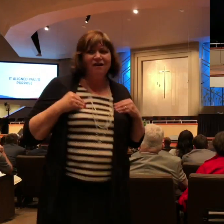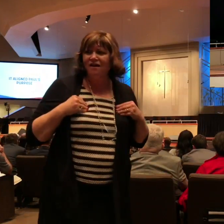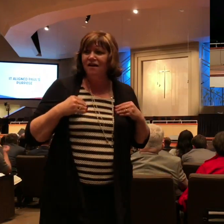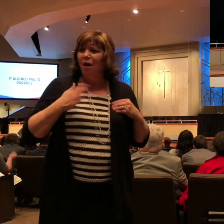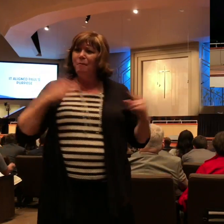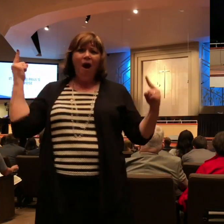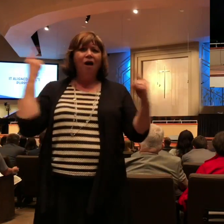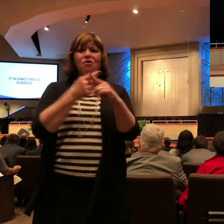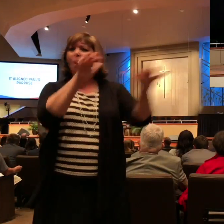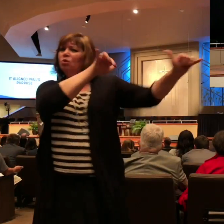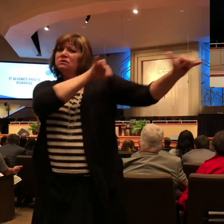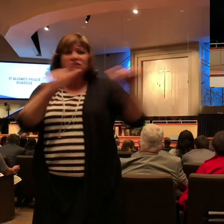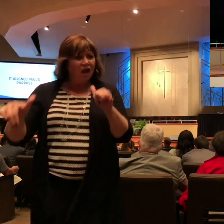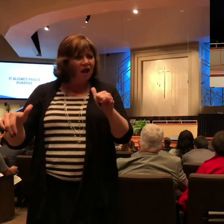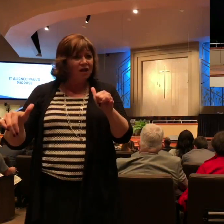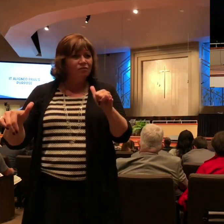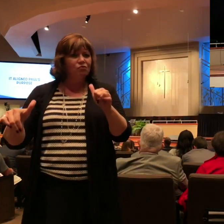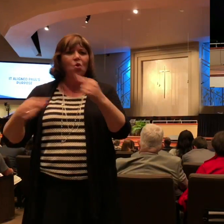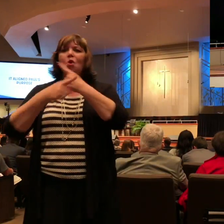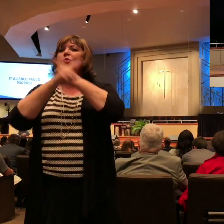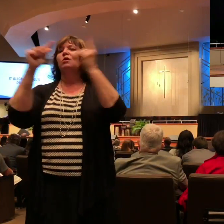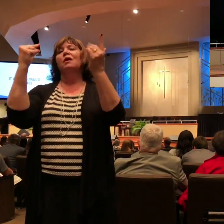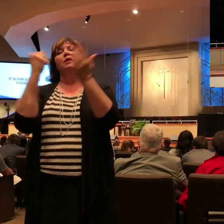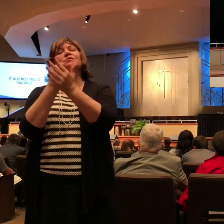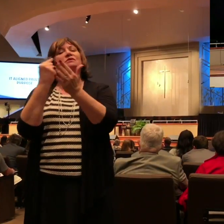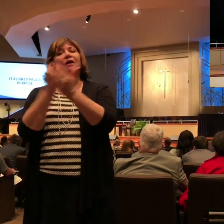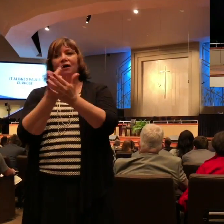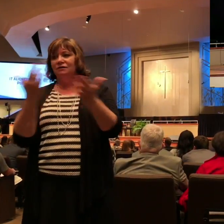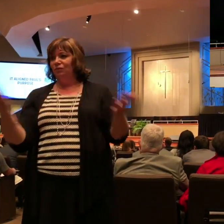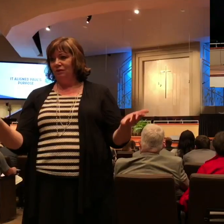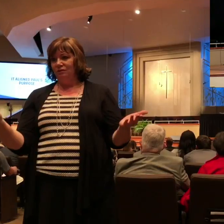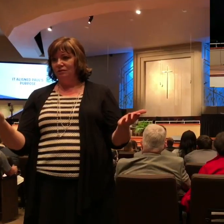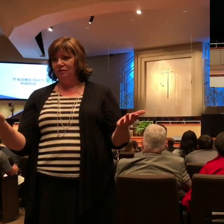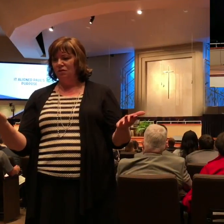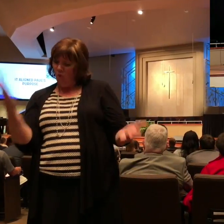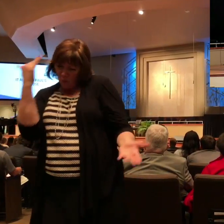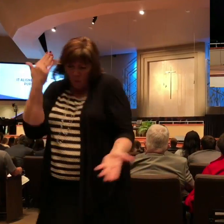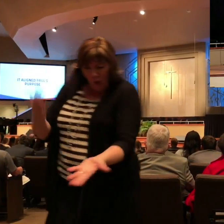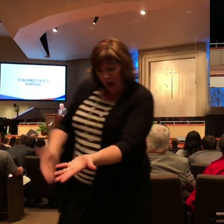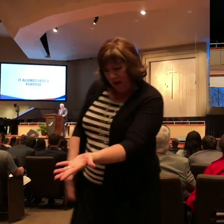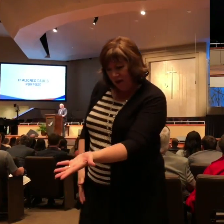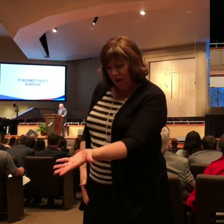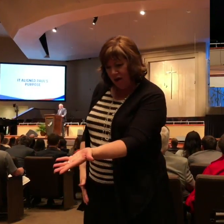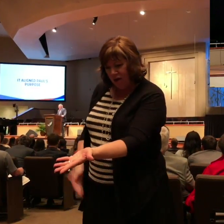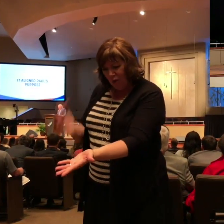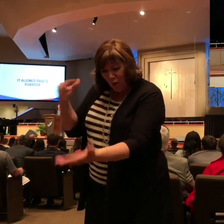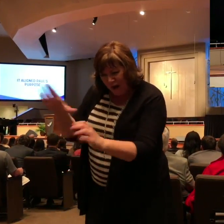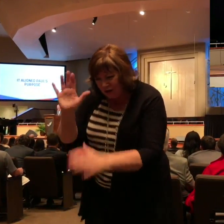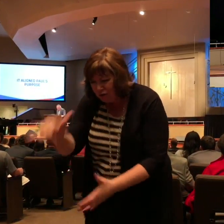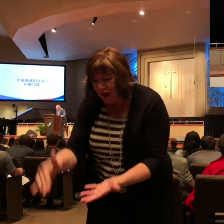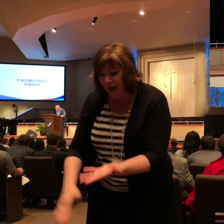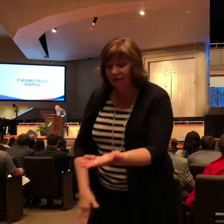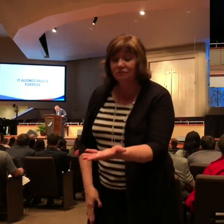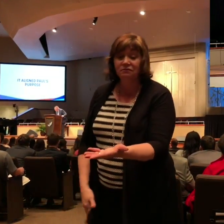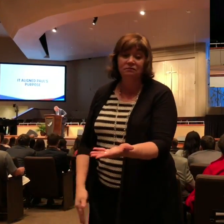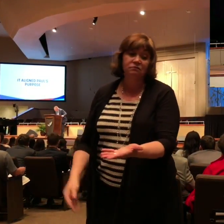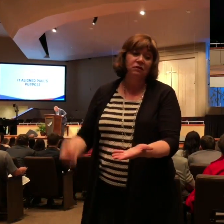I'm going to continue to proclaim the gospel of Jesus Christ why? why Paul? why? so that Christ shall be